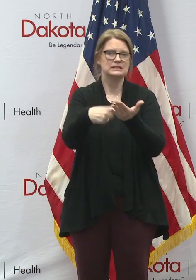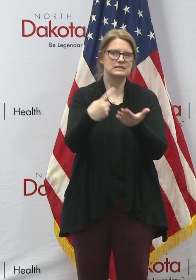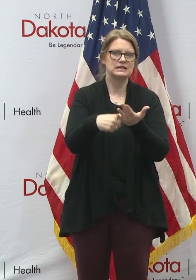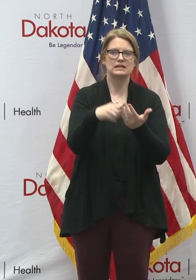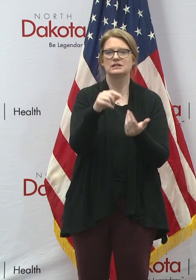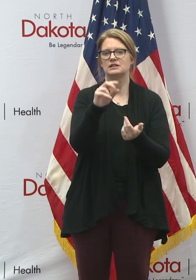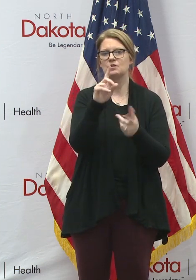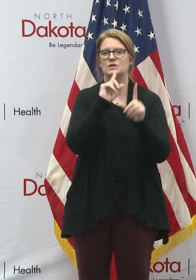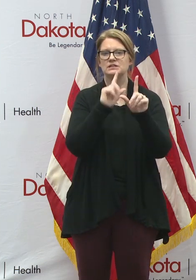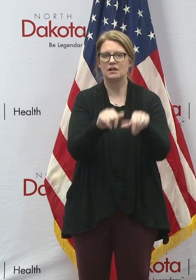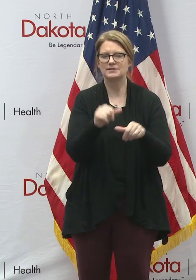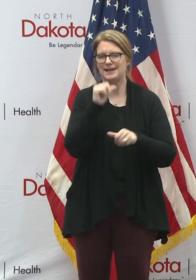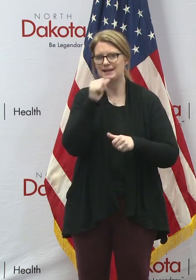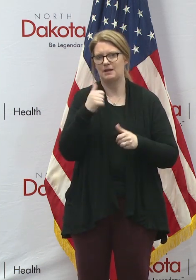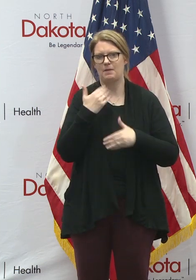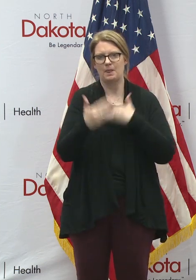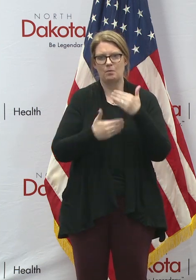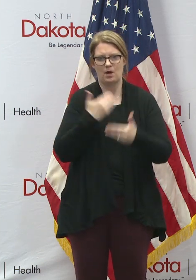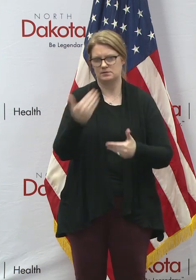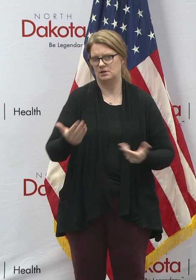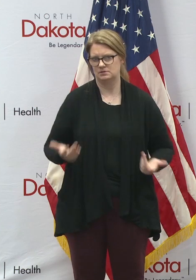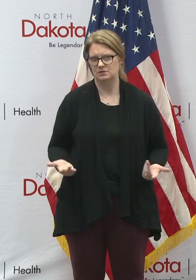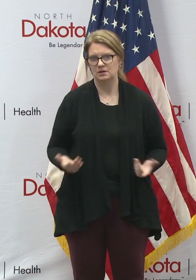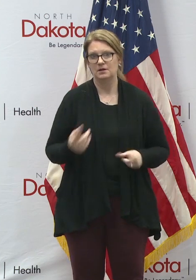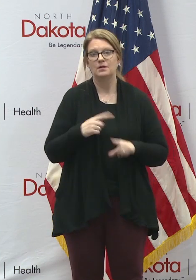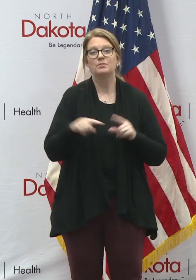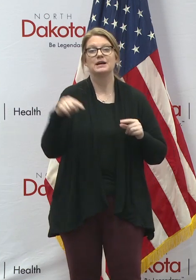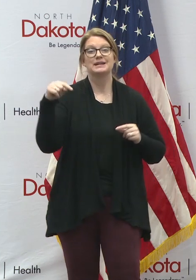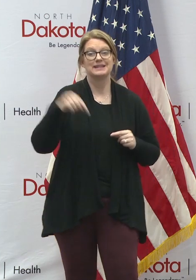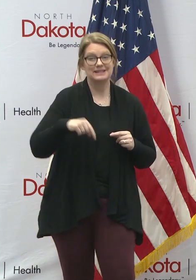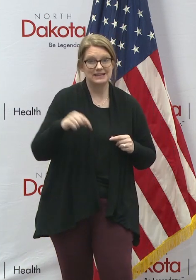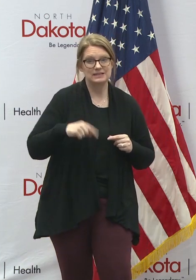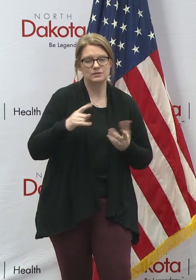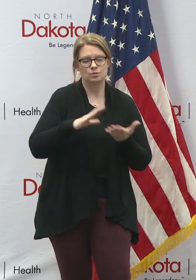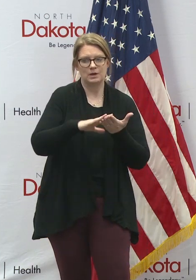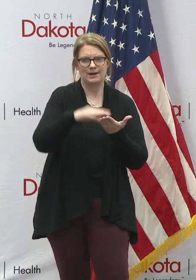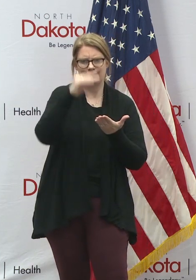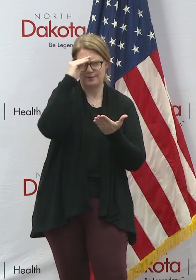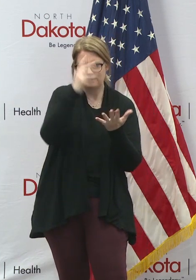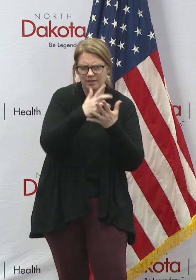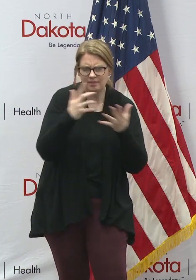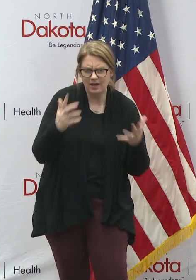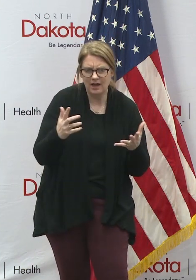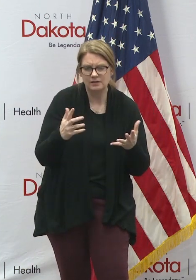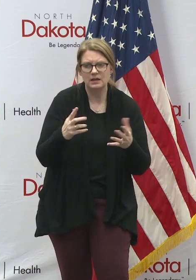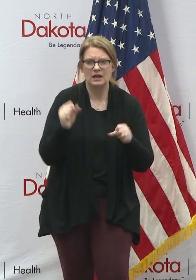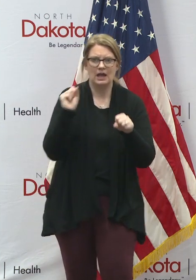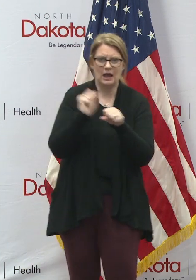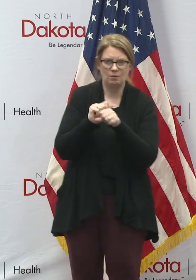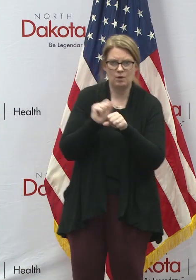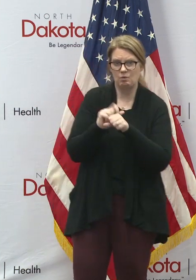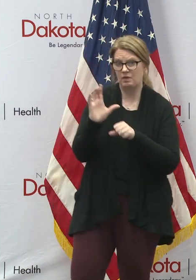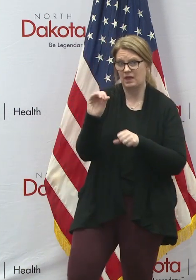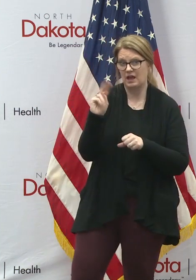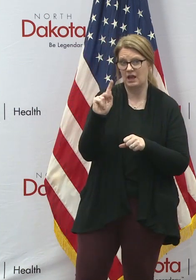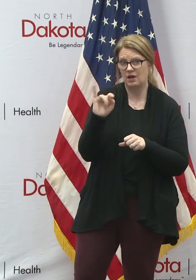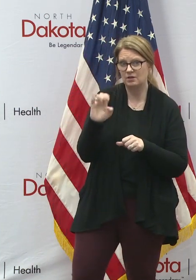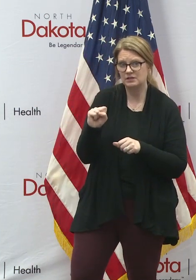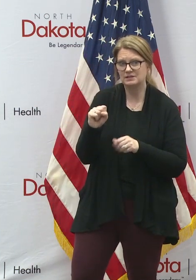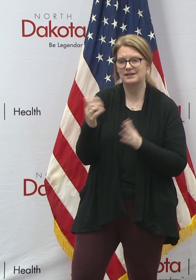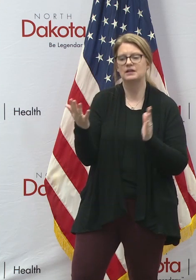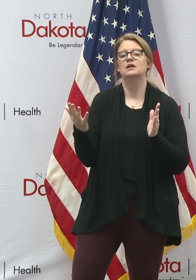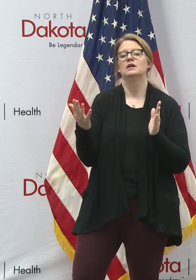the process. We're going to learn a lot. We're going to be working very hard in conjunction with our counties to have another